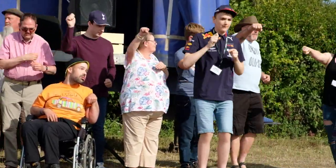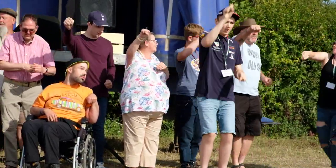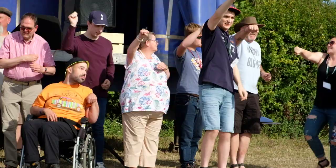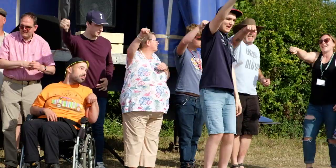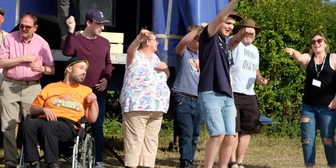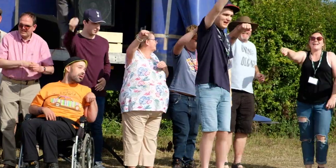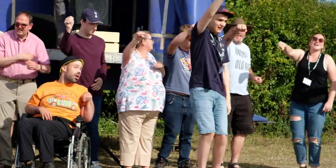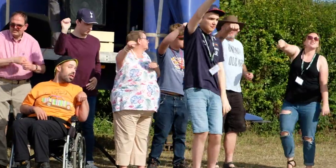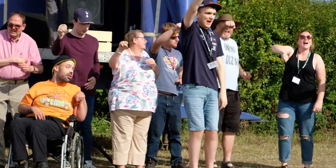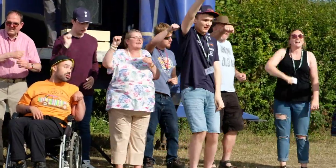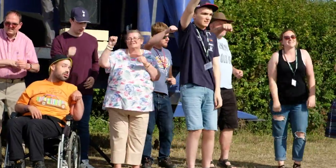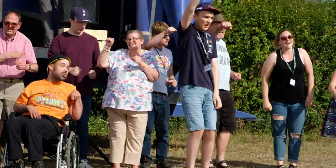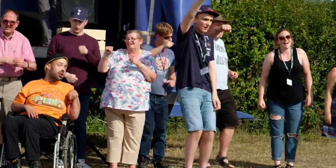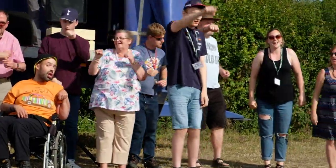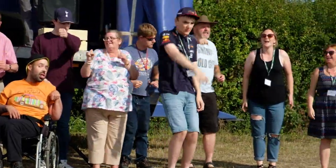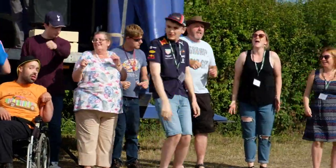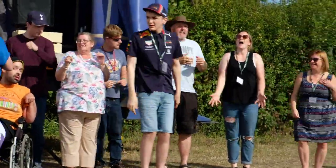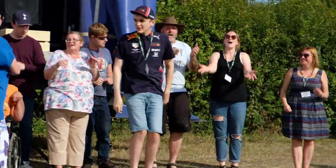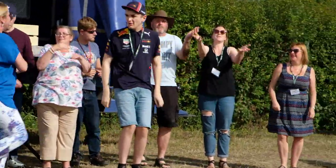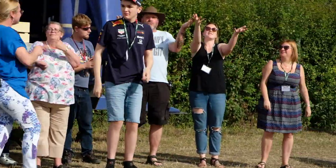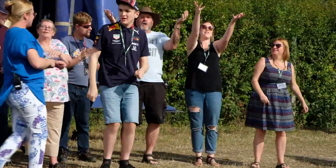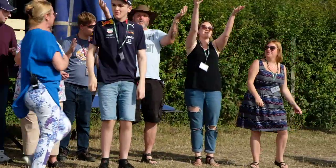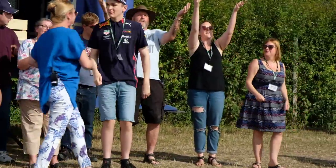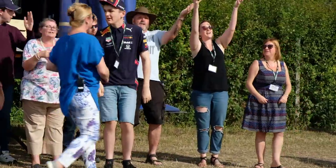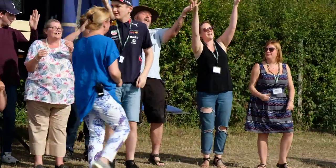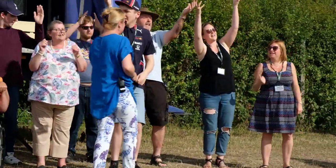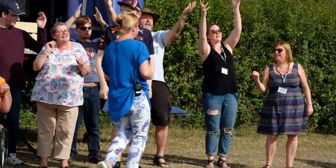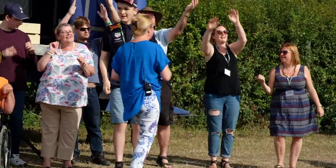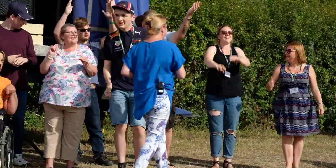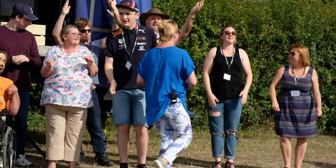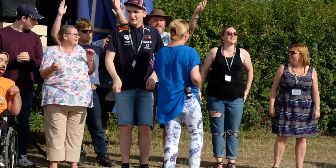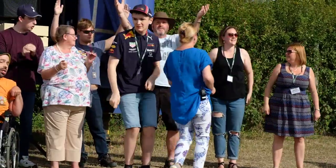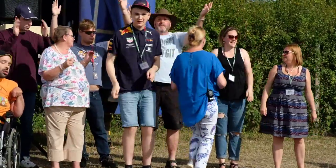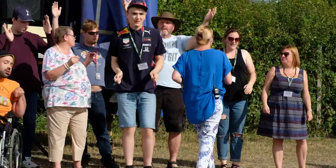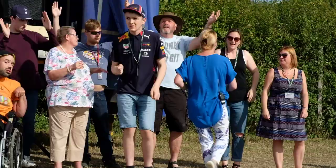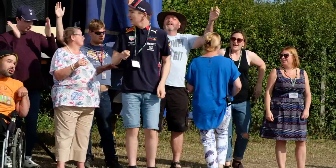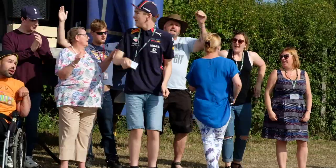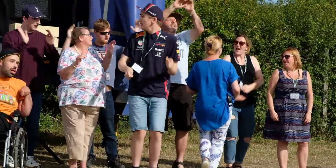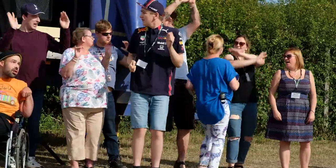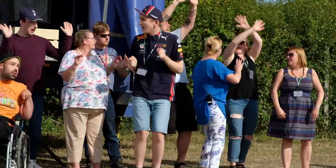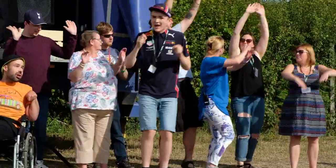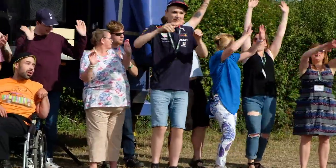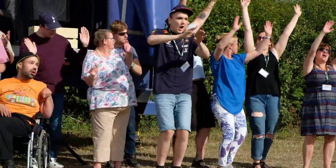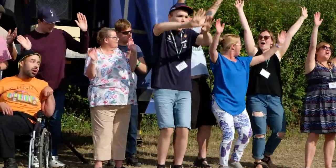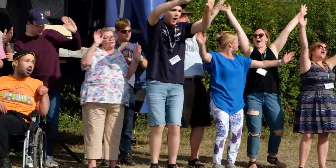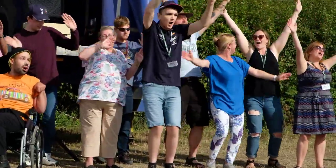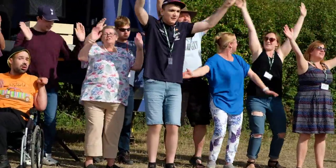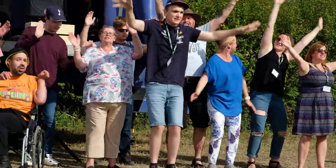unfortunately, tried to help us grow through the heat. Same for the